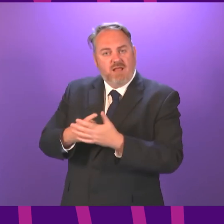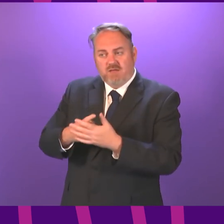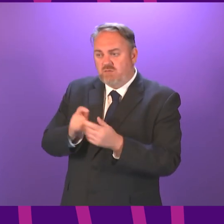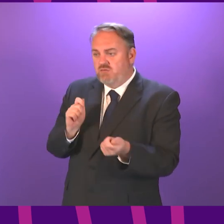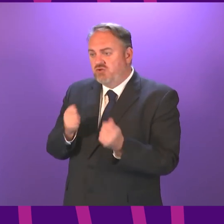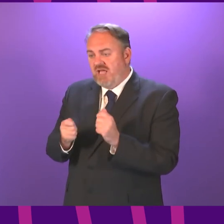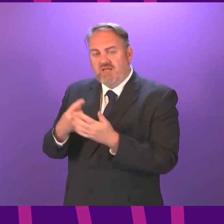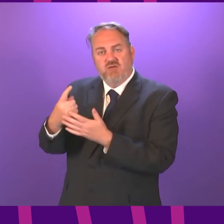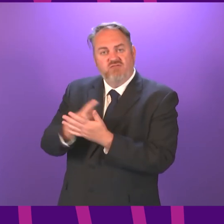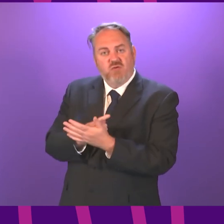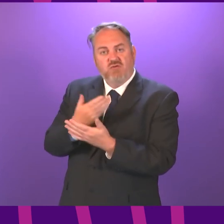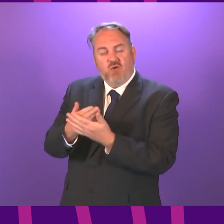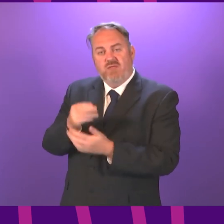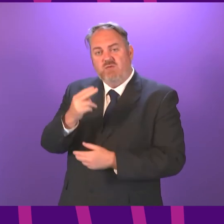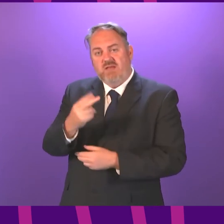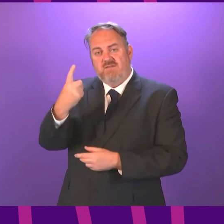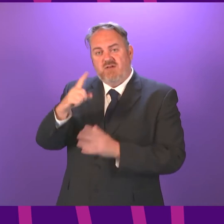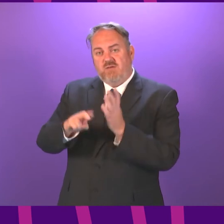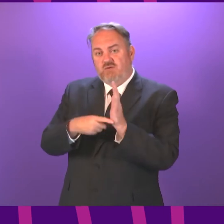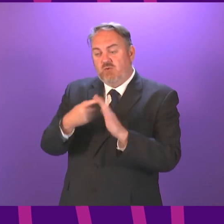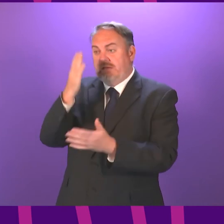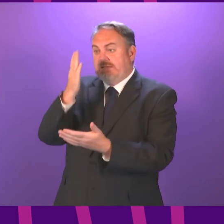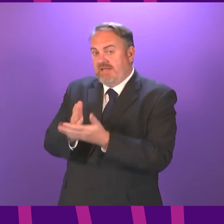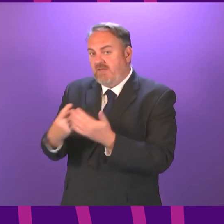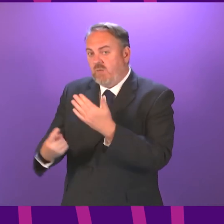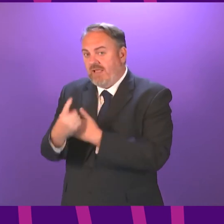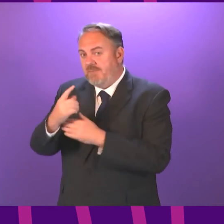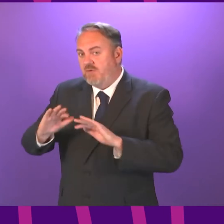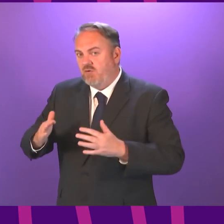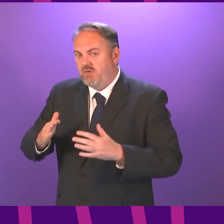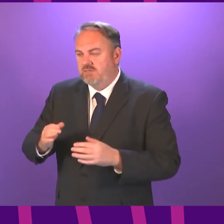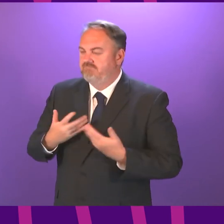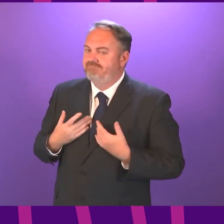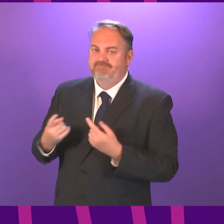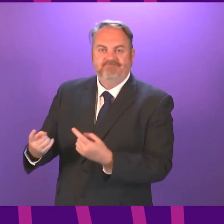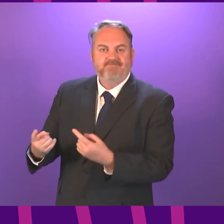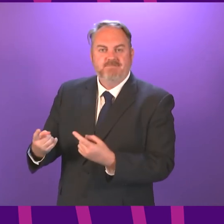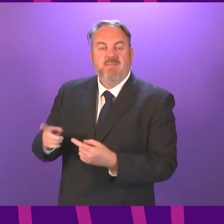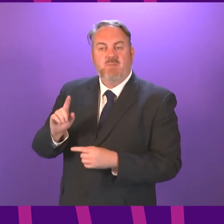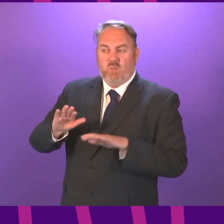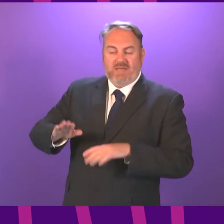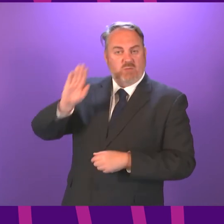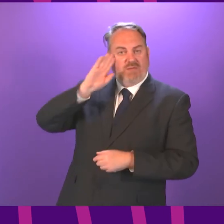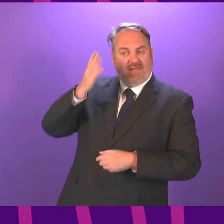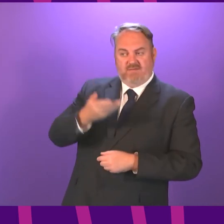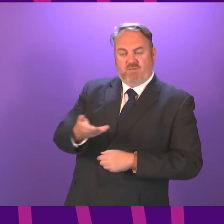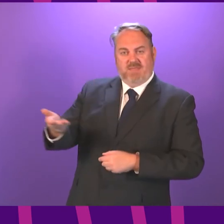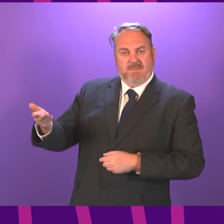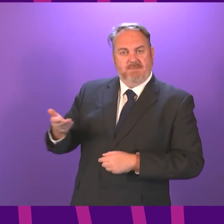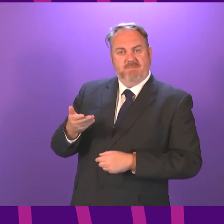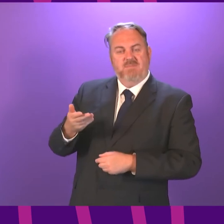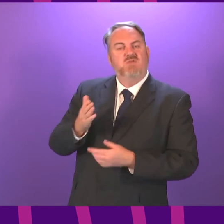on the 21st of June. So we are all grappling with this and to try to do it to the best of our ability takes that